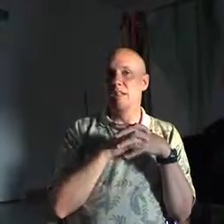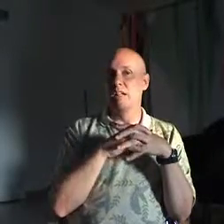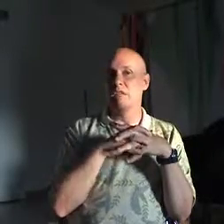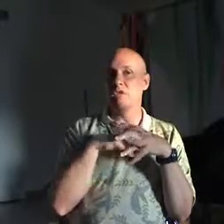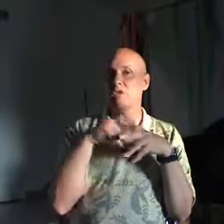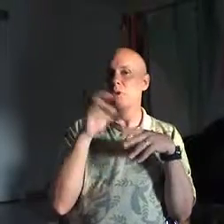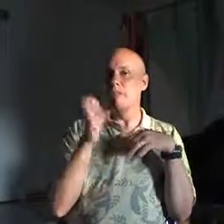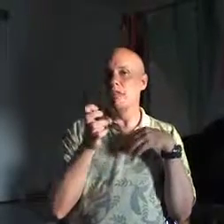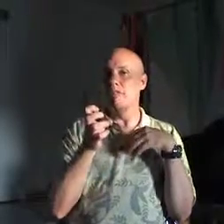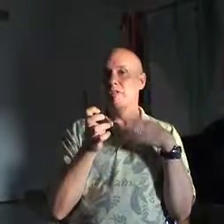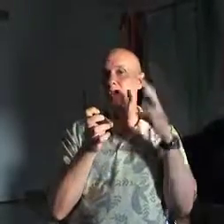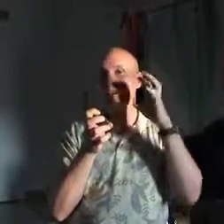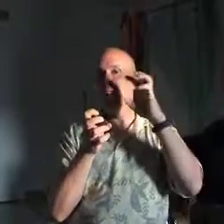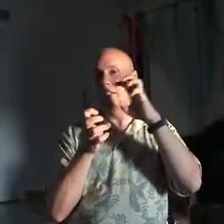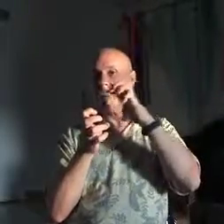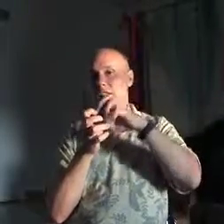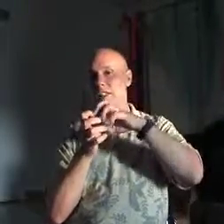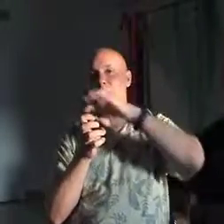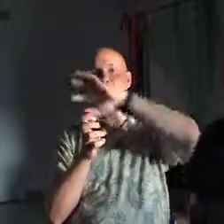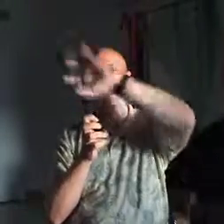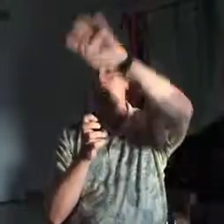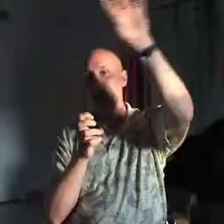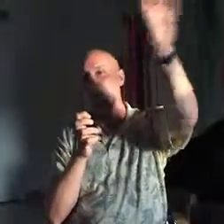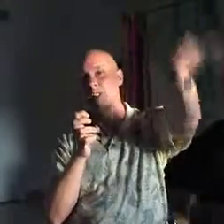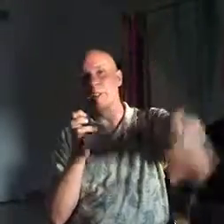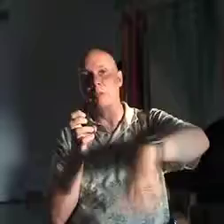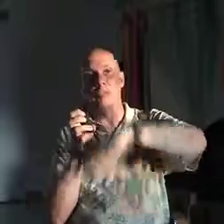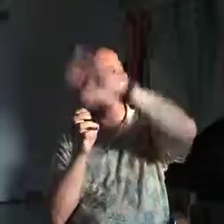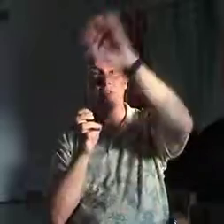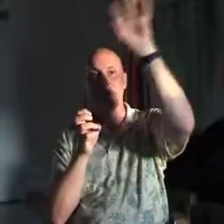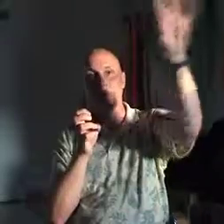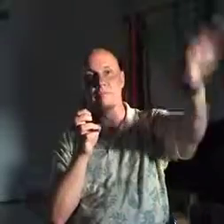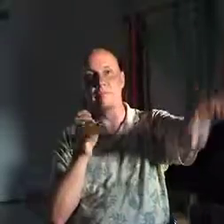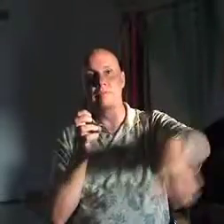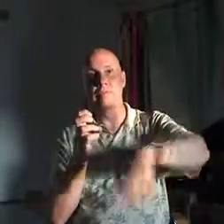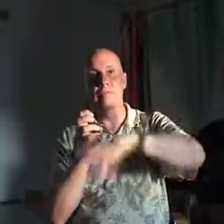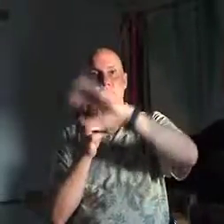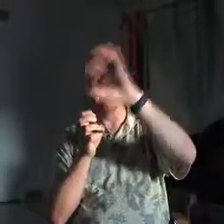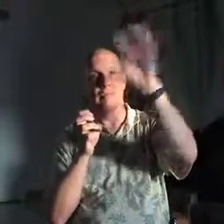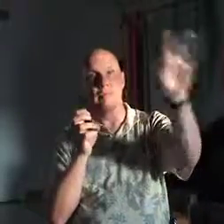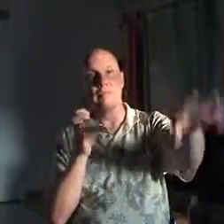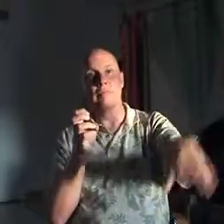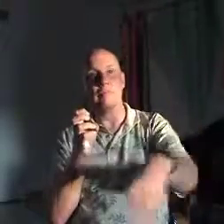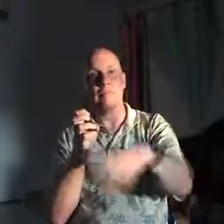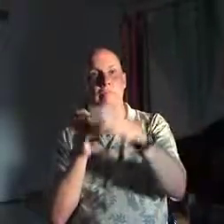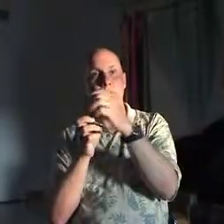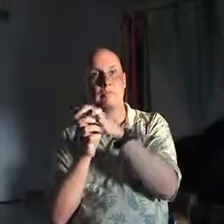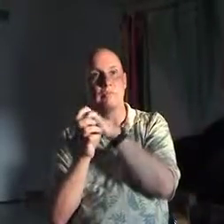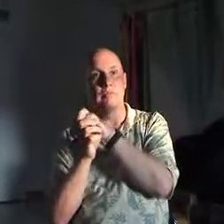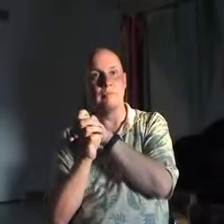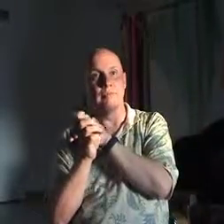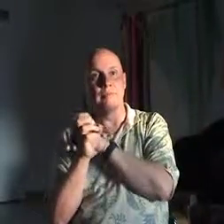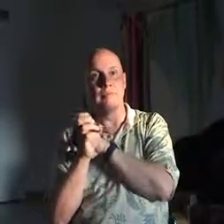true love is beyond all symbols. But true love is beyond all symbols.